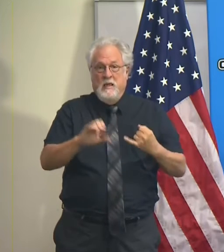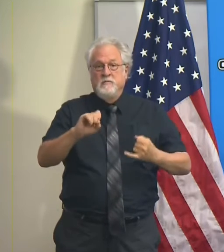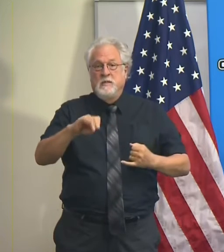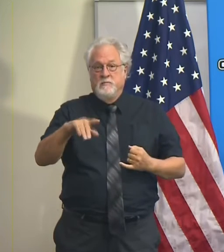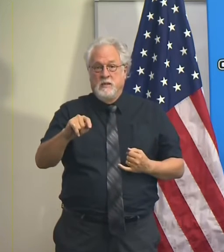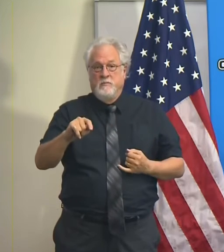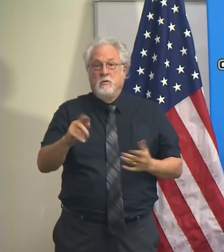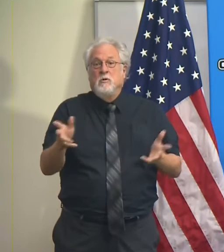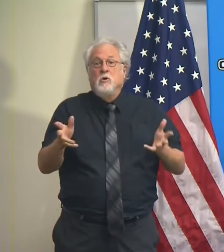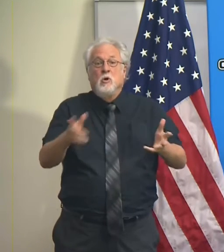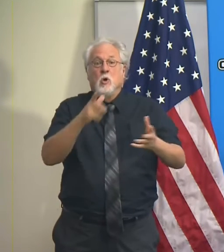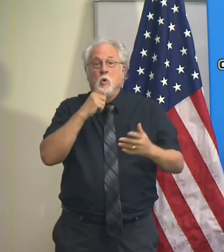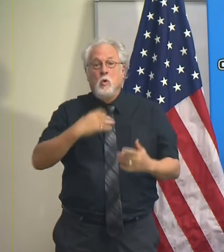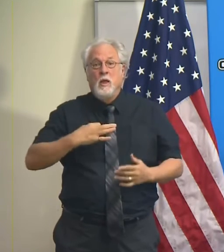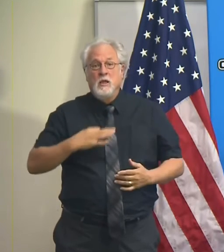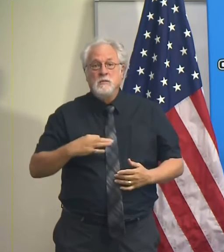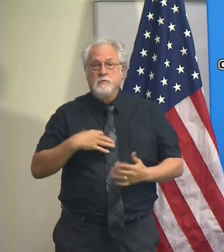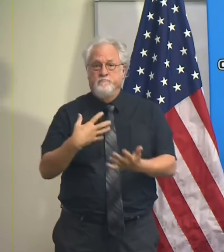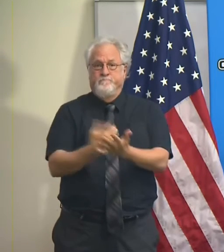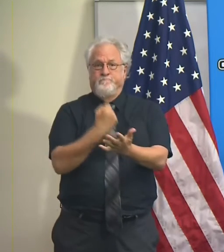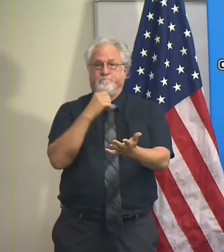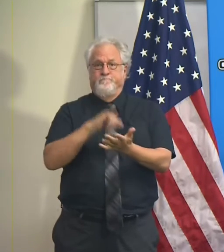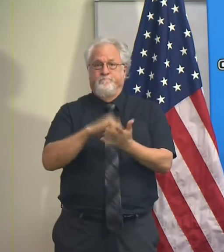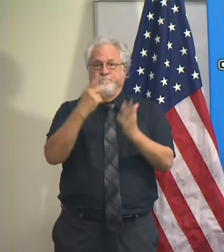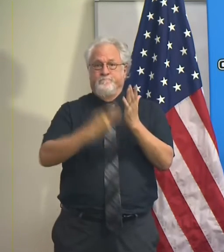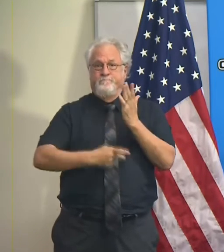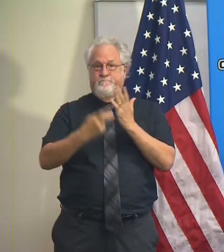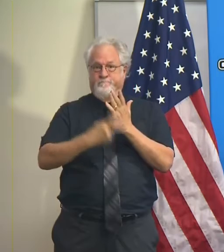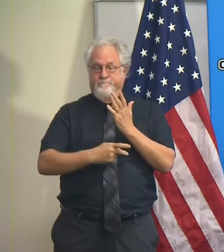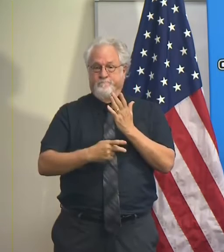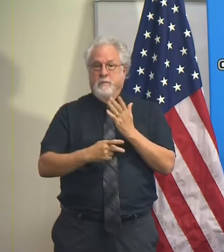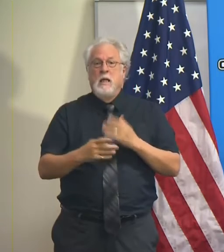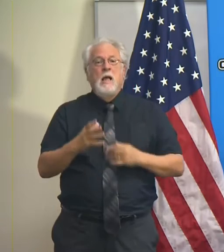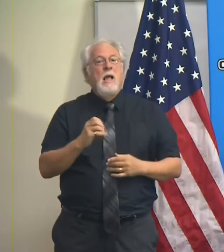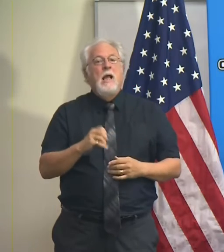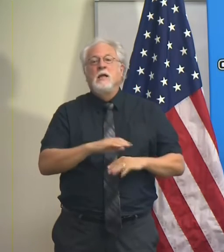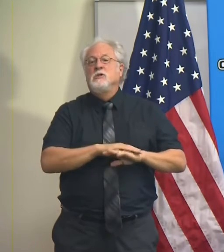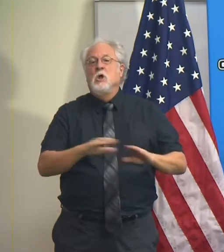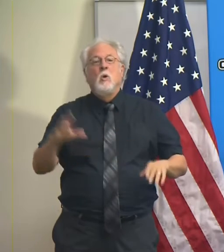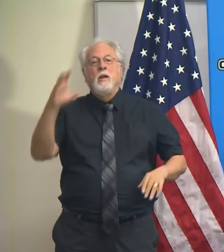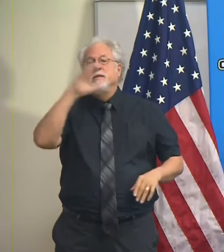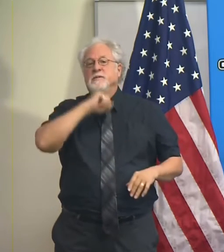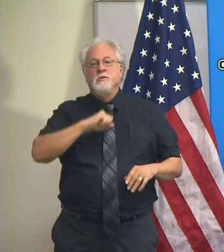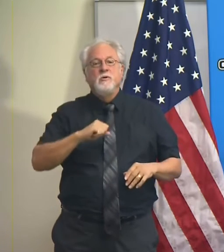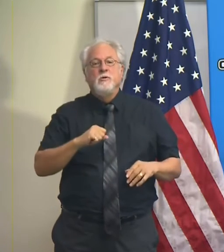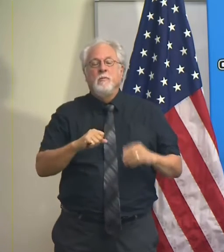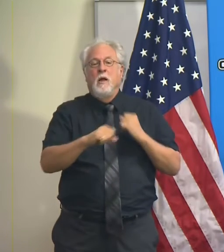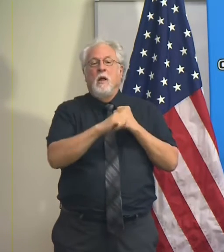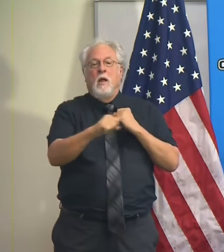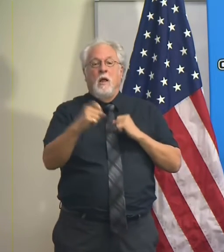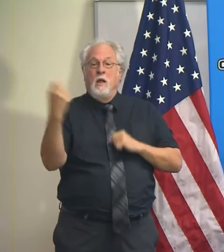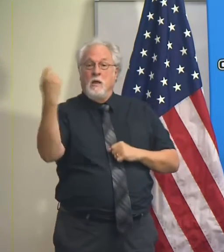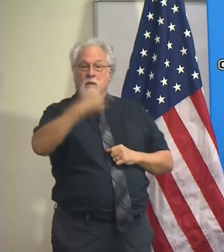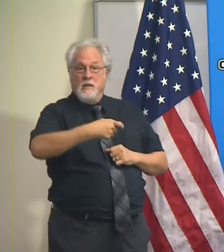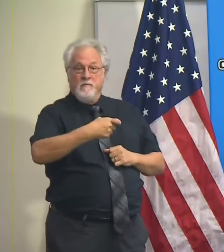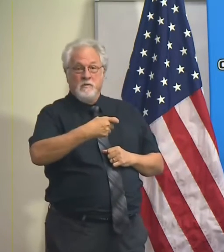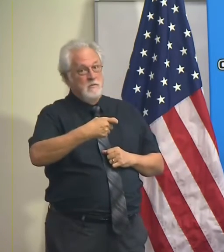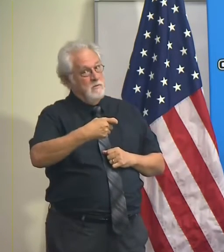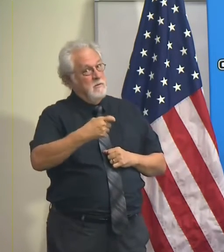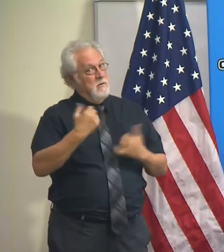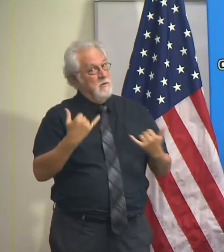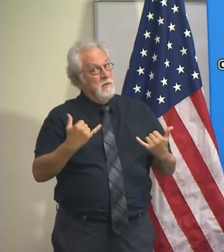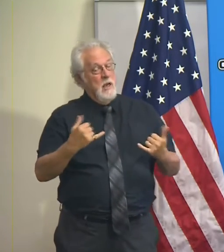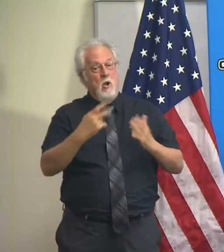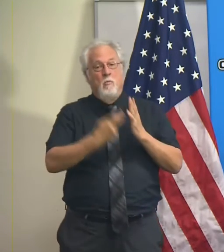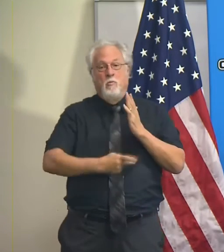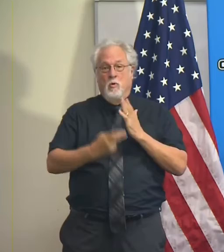encourage everyone who is eligible to take advantage of this program and don't assume that the extension will be granted. Right